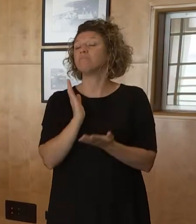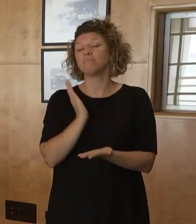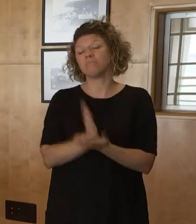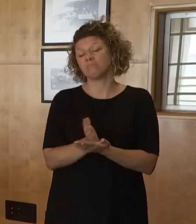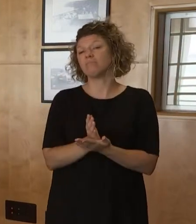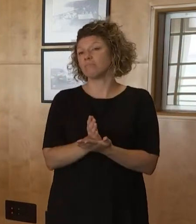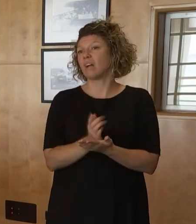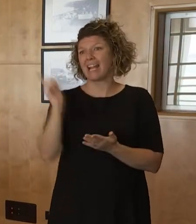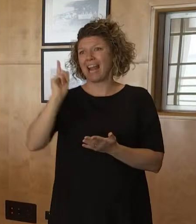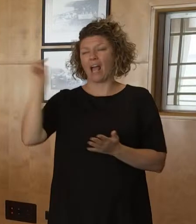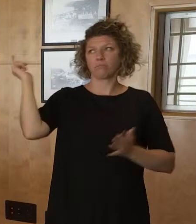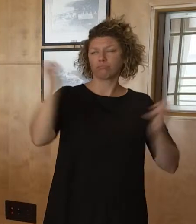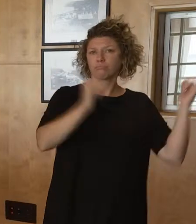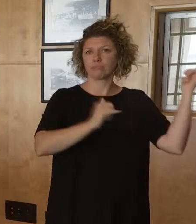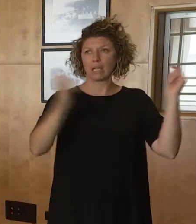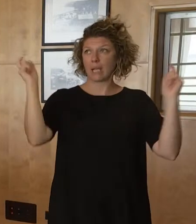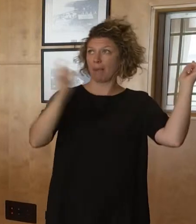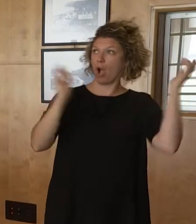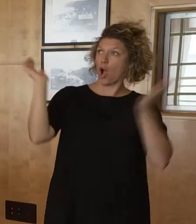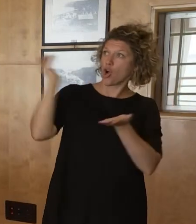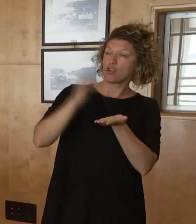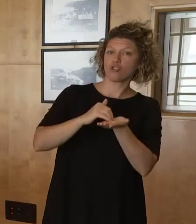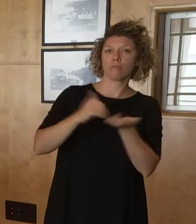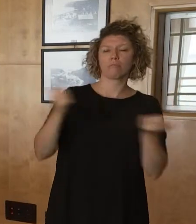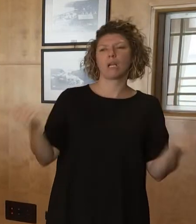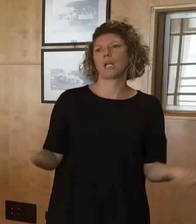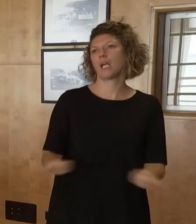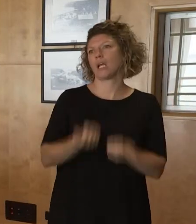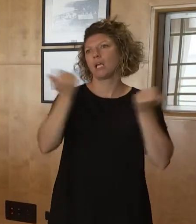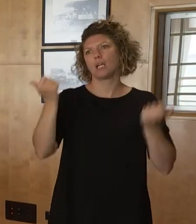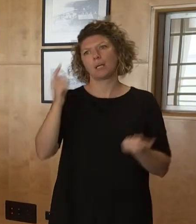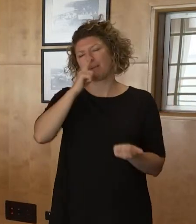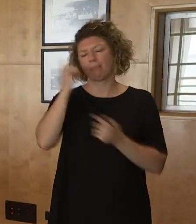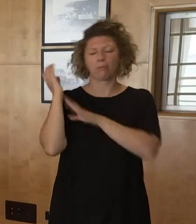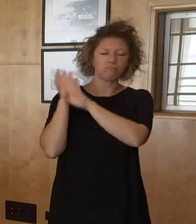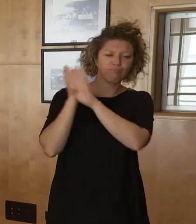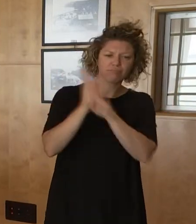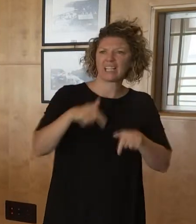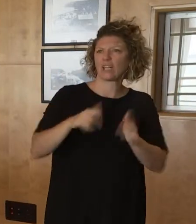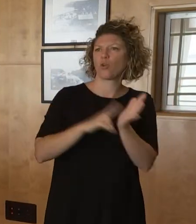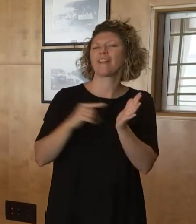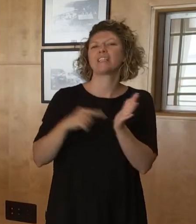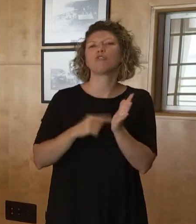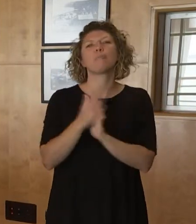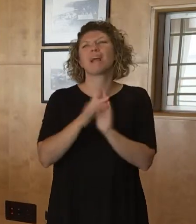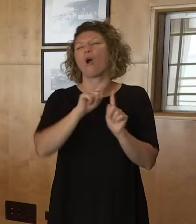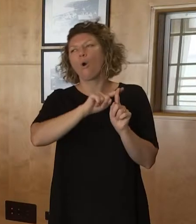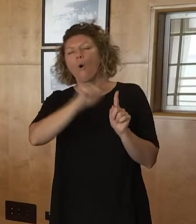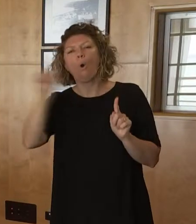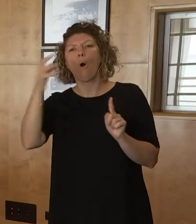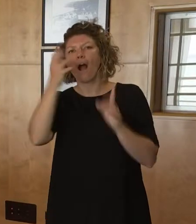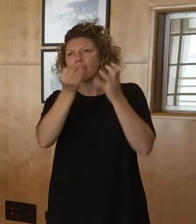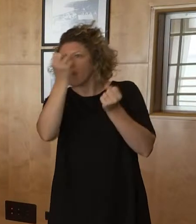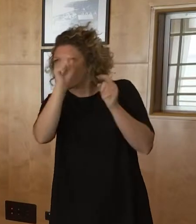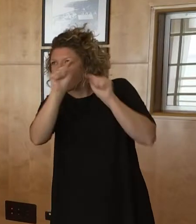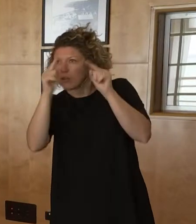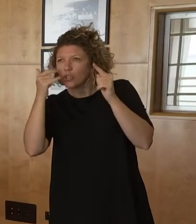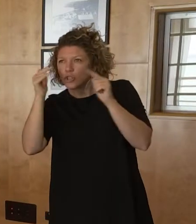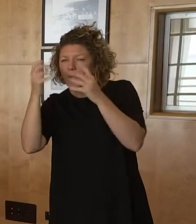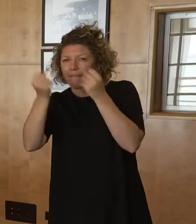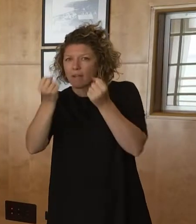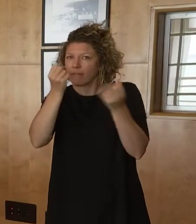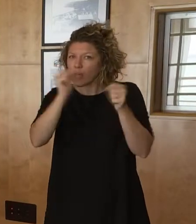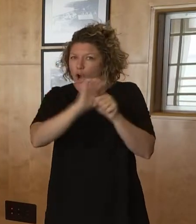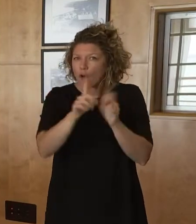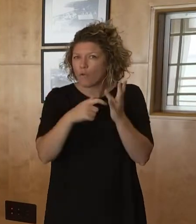higher over the last few days. And so we would expect, you know, coming into Monday, Tuesday, next week that the